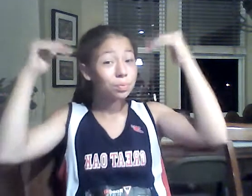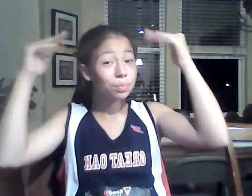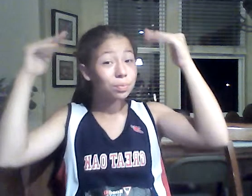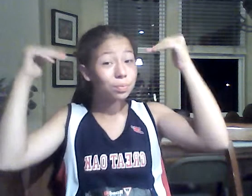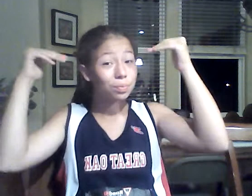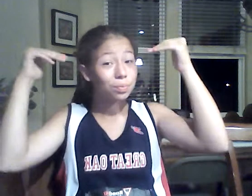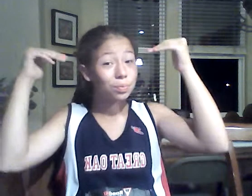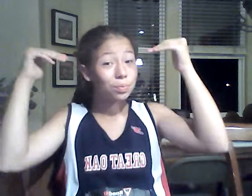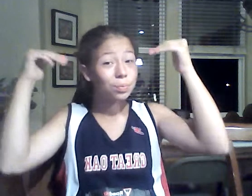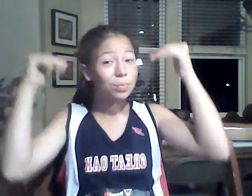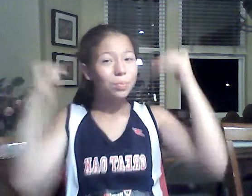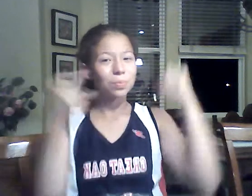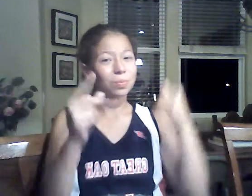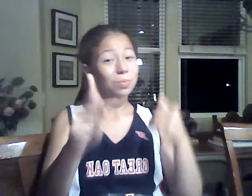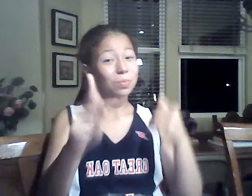I can't do it.